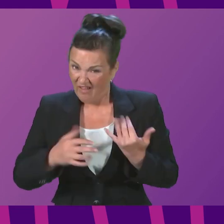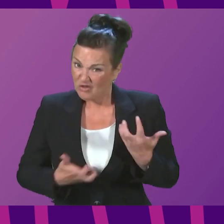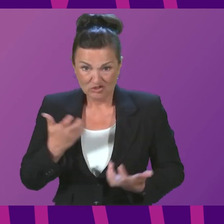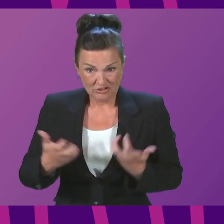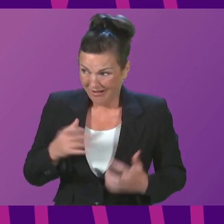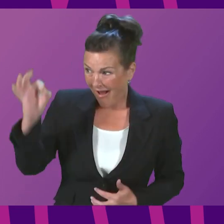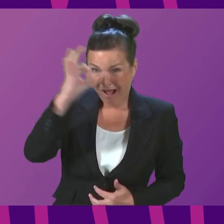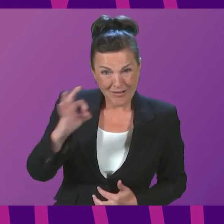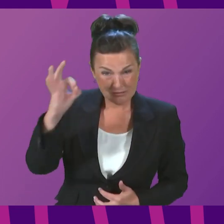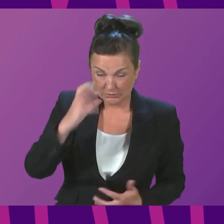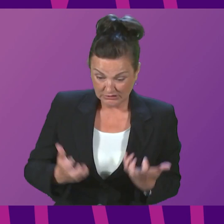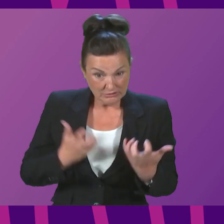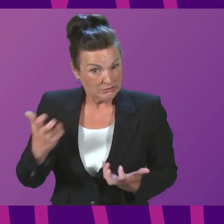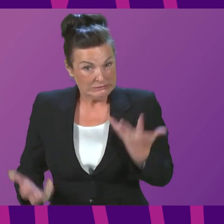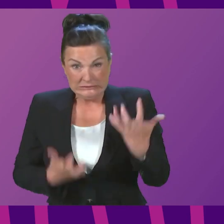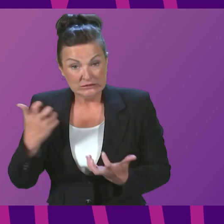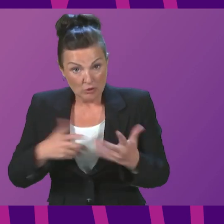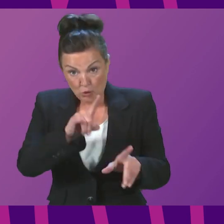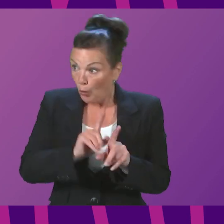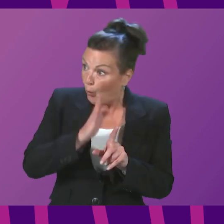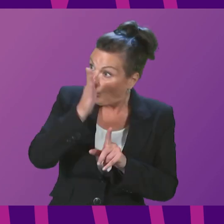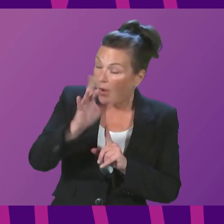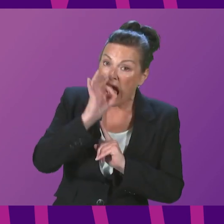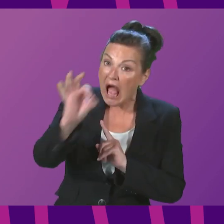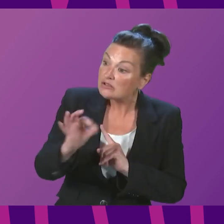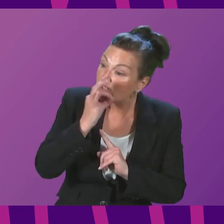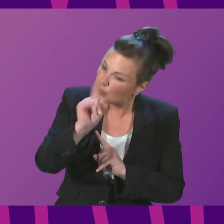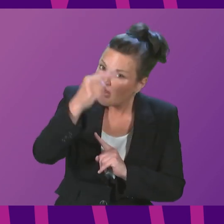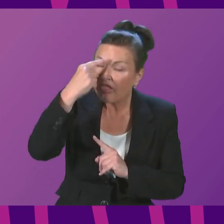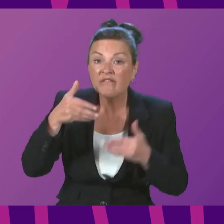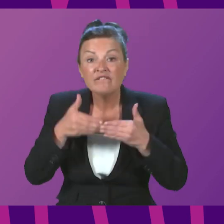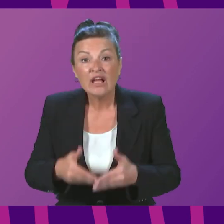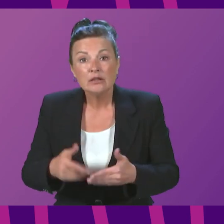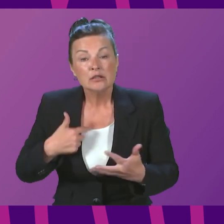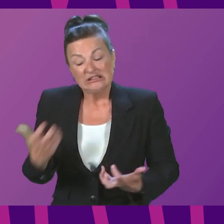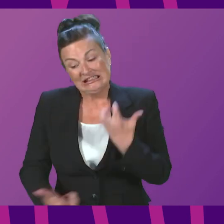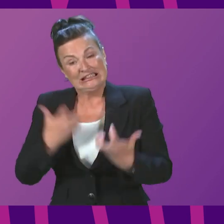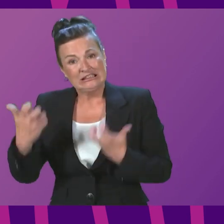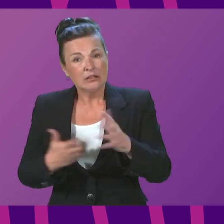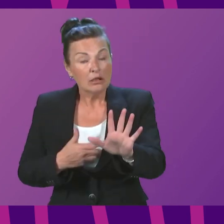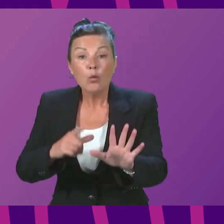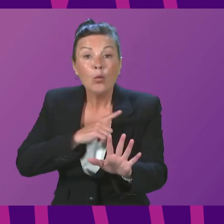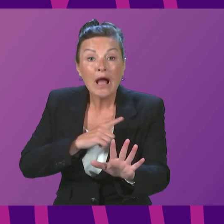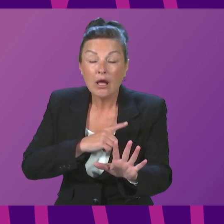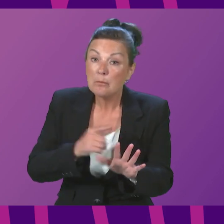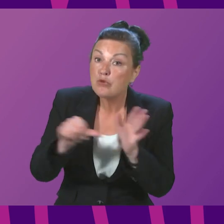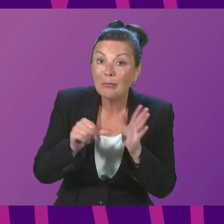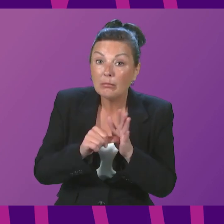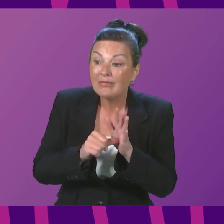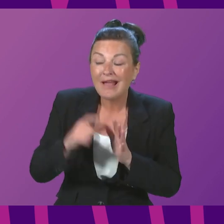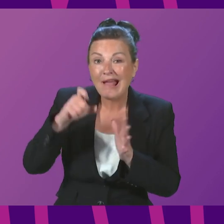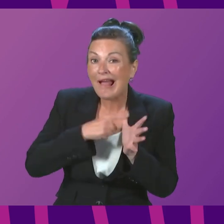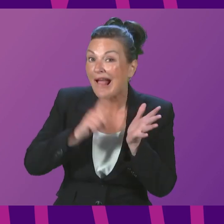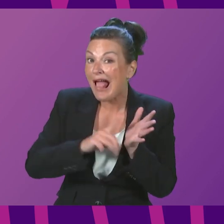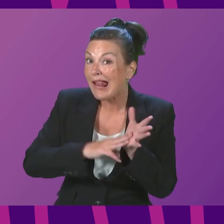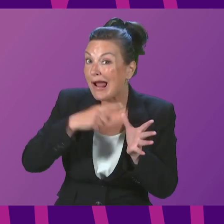island communities. You only need to go there and ask what they feel about the ferry services. The problem is, First Minister, is that over half of the Calmac fleet is